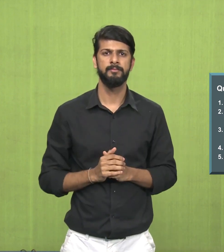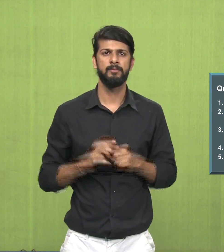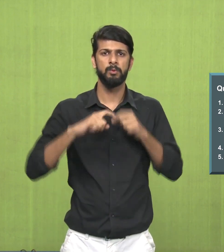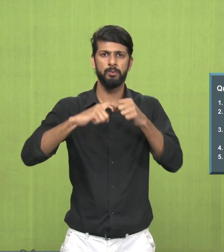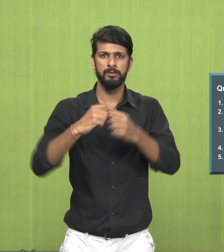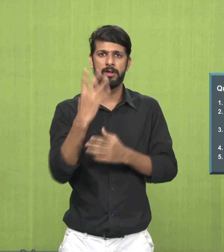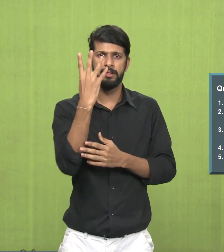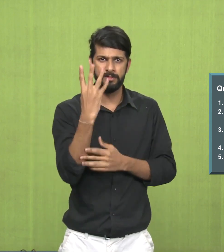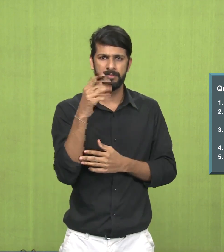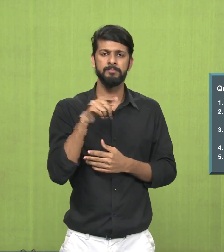Question number 4,